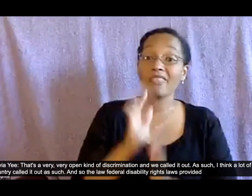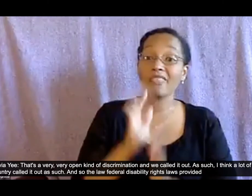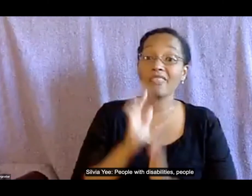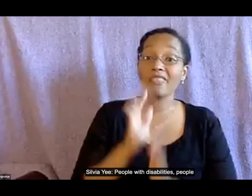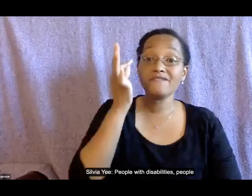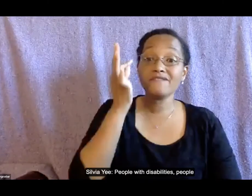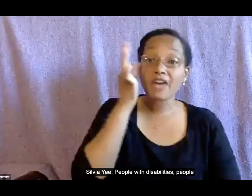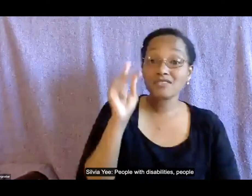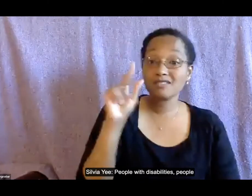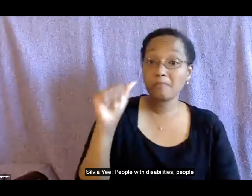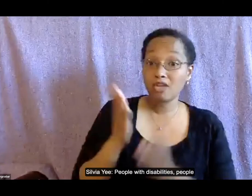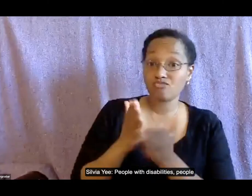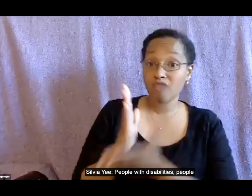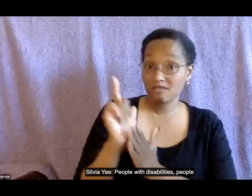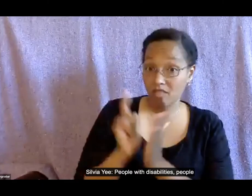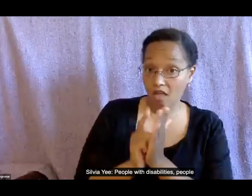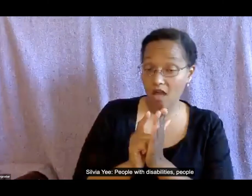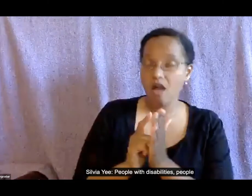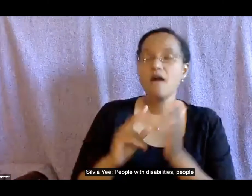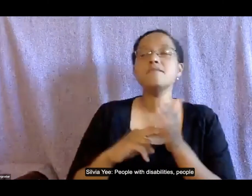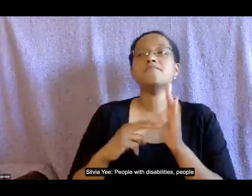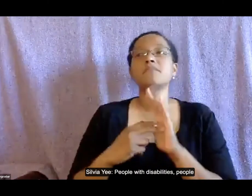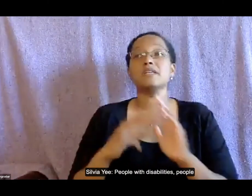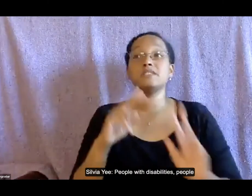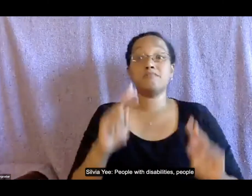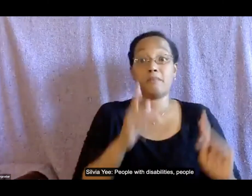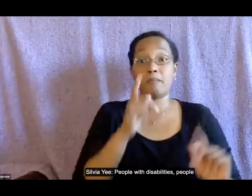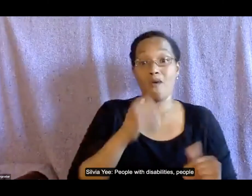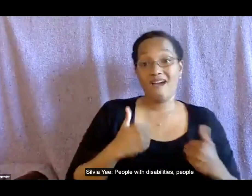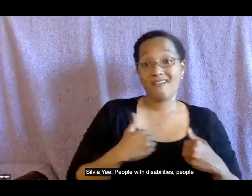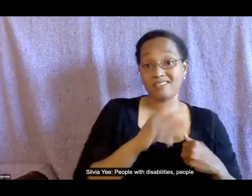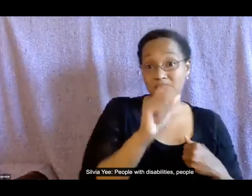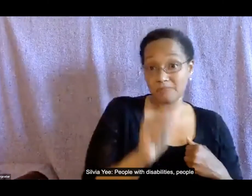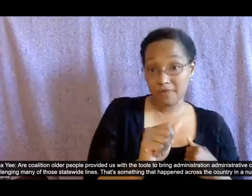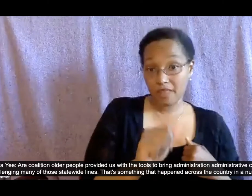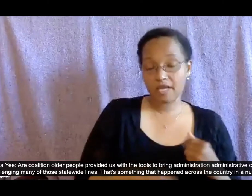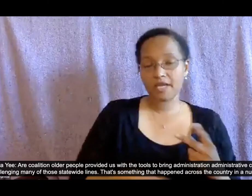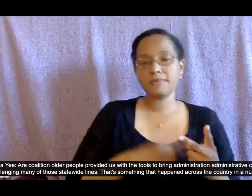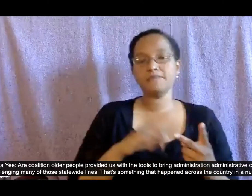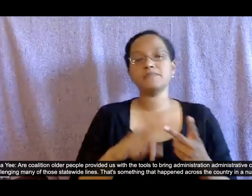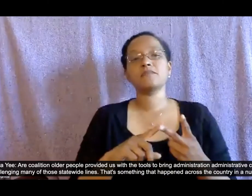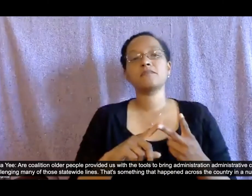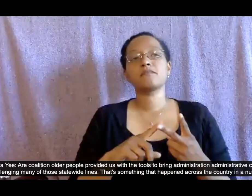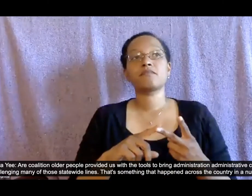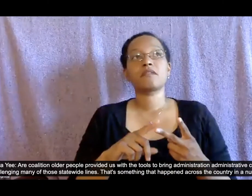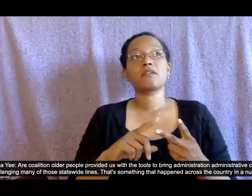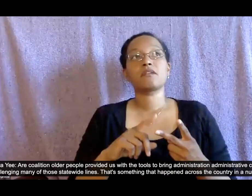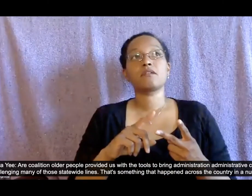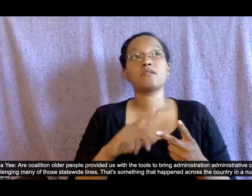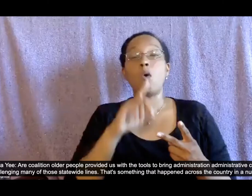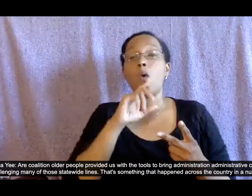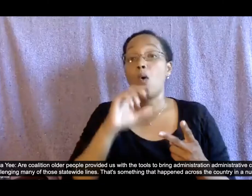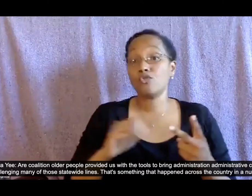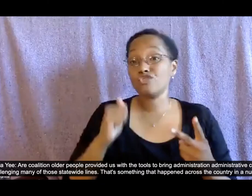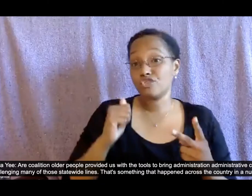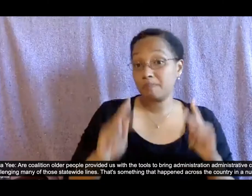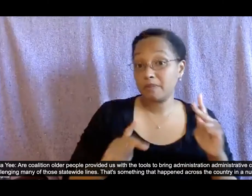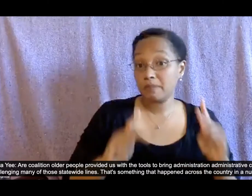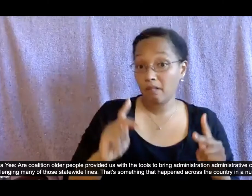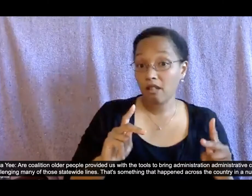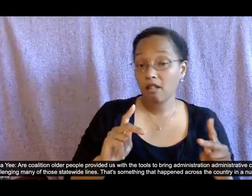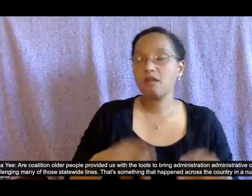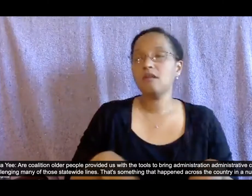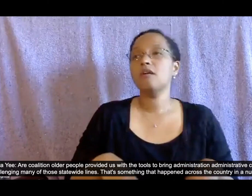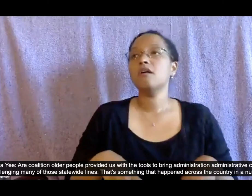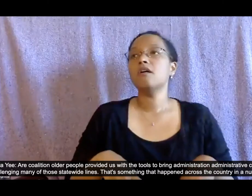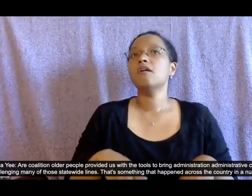people with disabilities um bad people um our coalition older people provided us with the tools to